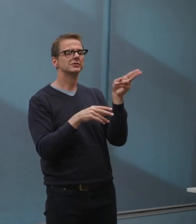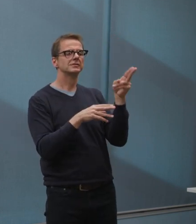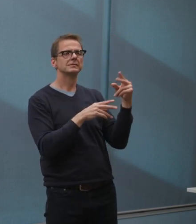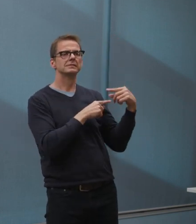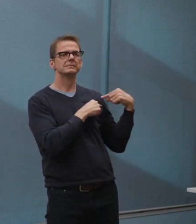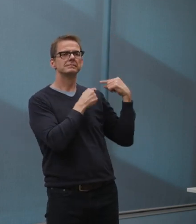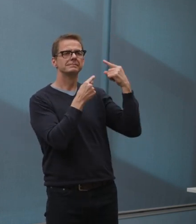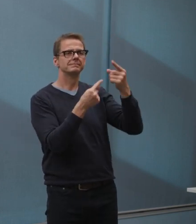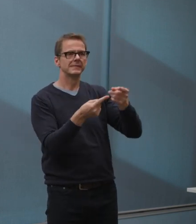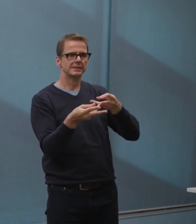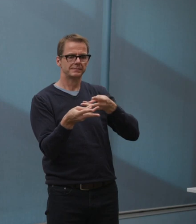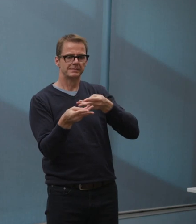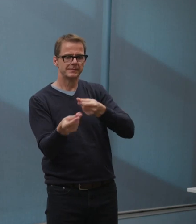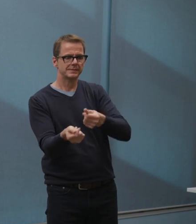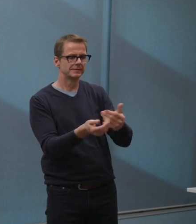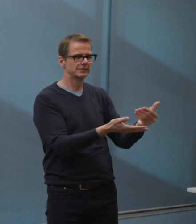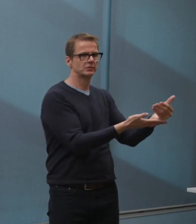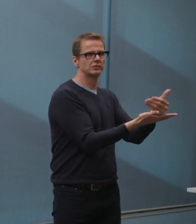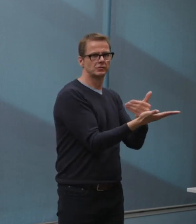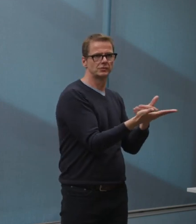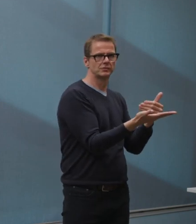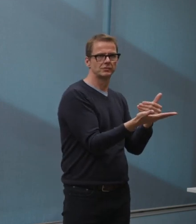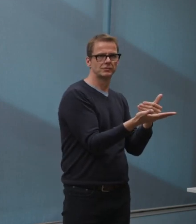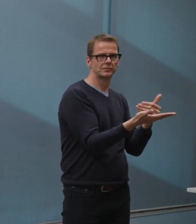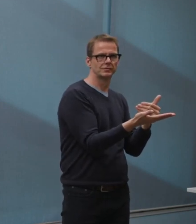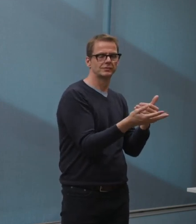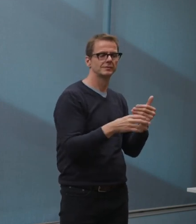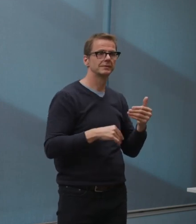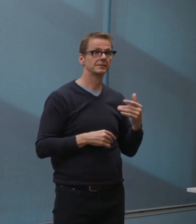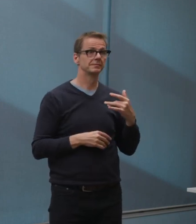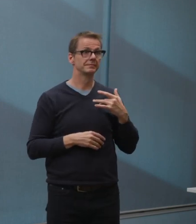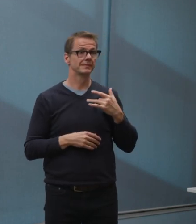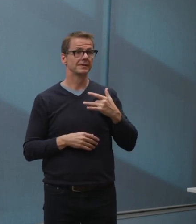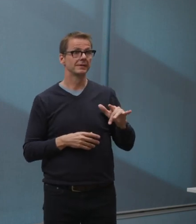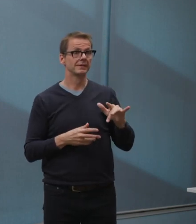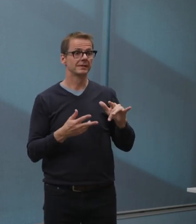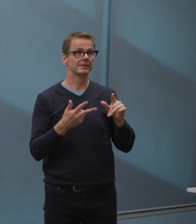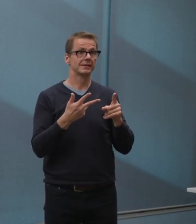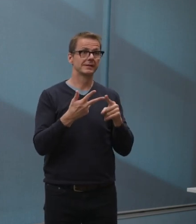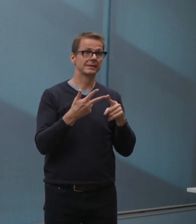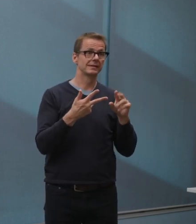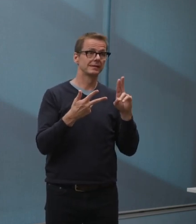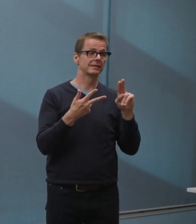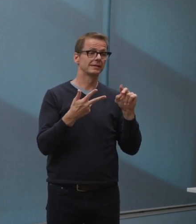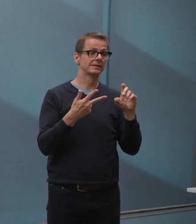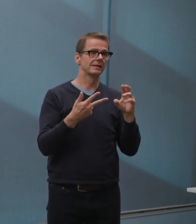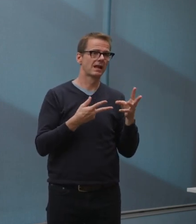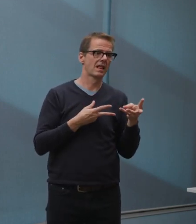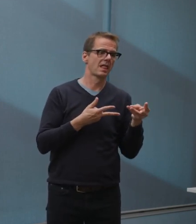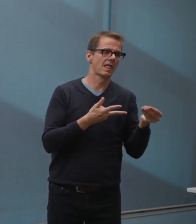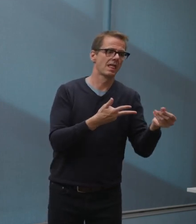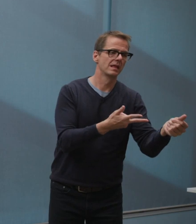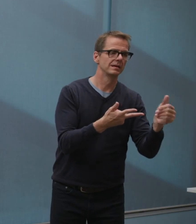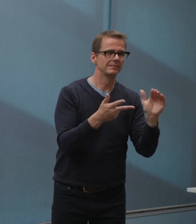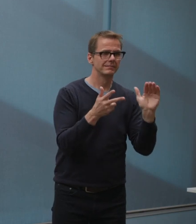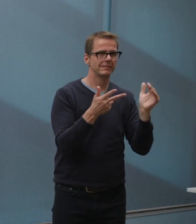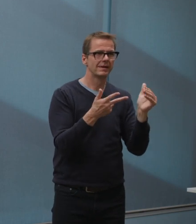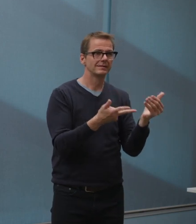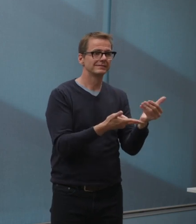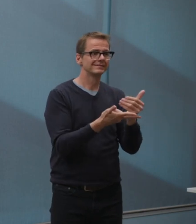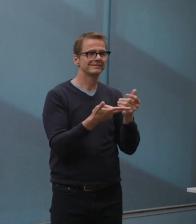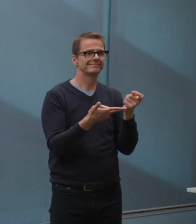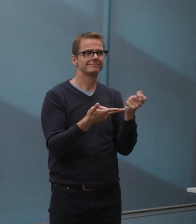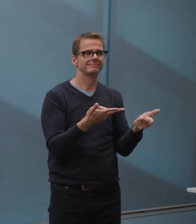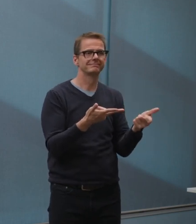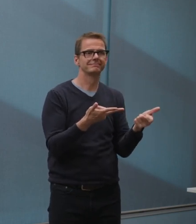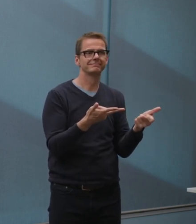lot of the costs associated with the maintenance costs at Victoria and Riverside. Not the same at Rundle